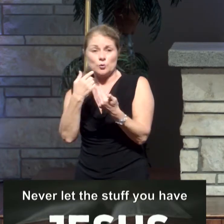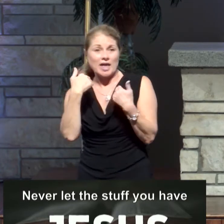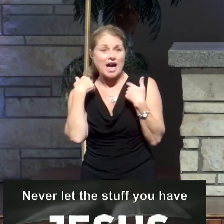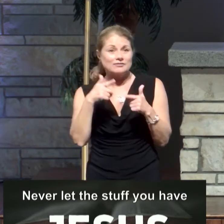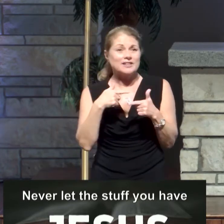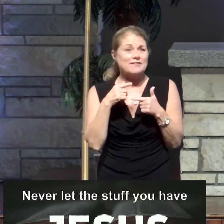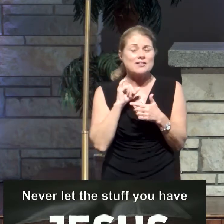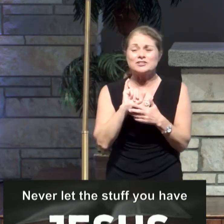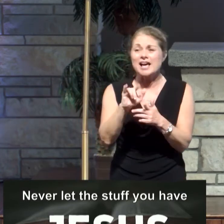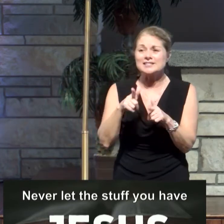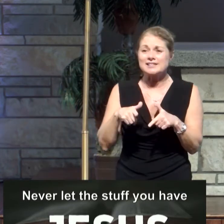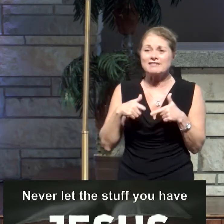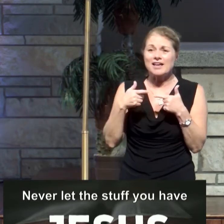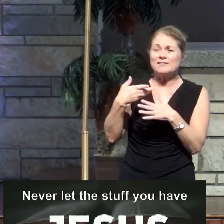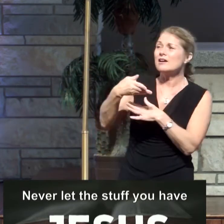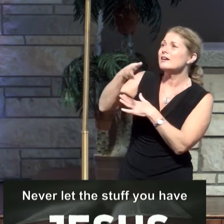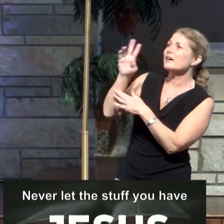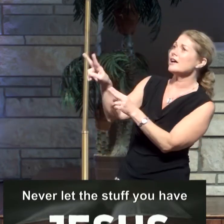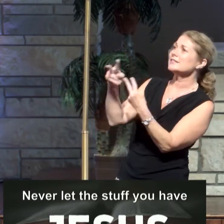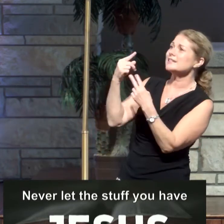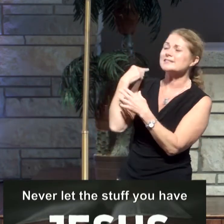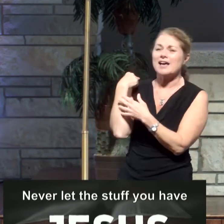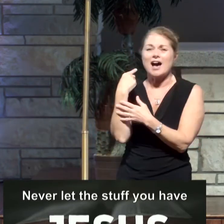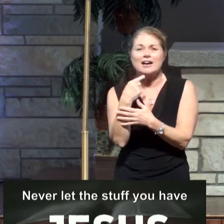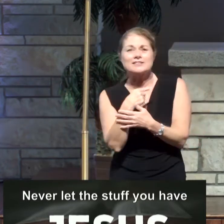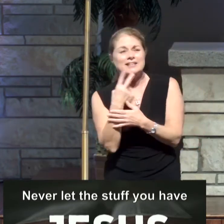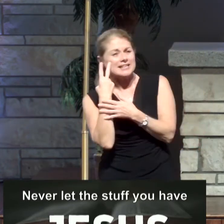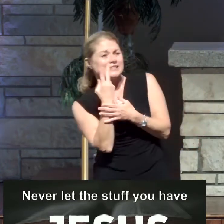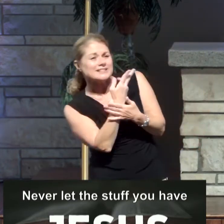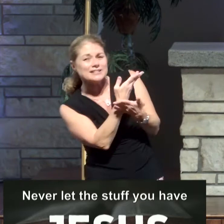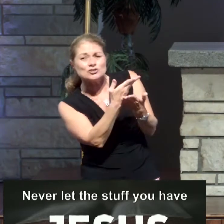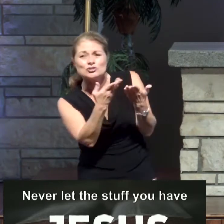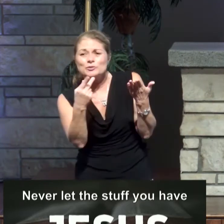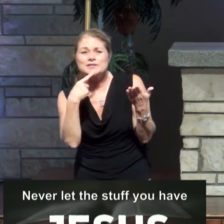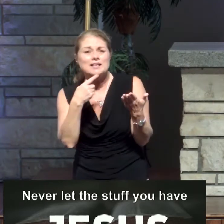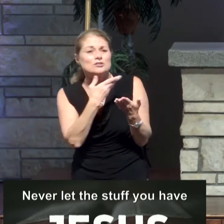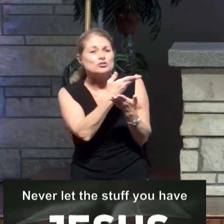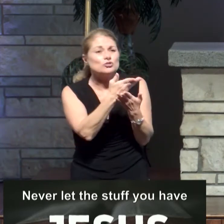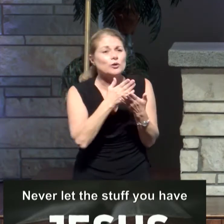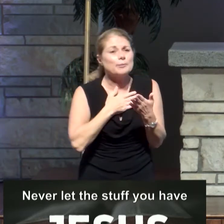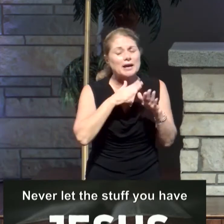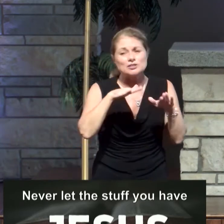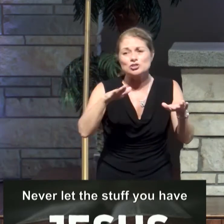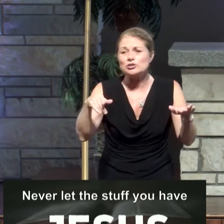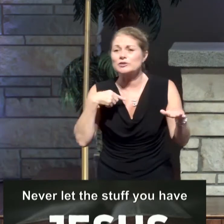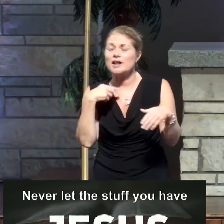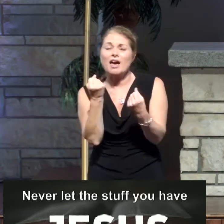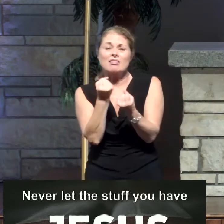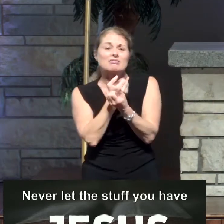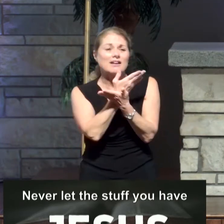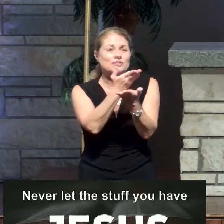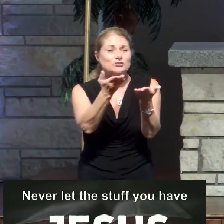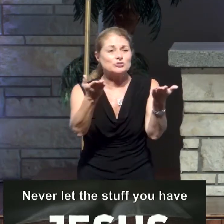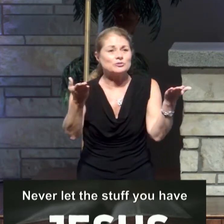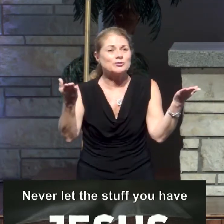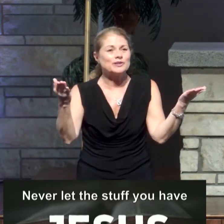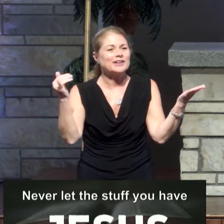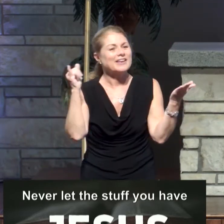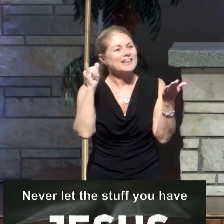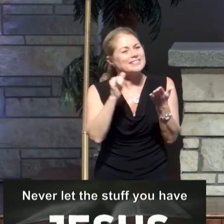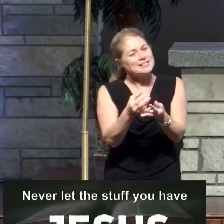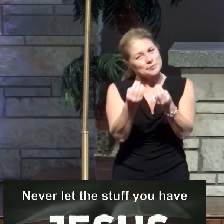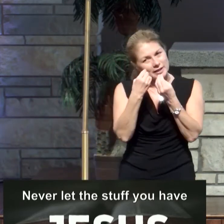everlasting life. And God looks at us and says, you are my child and I love you. That's what gives us worth.